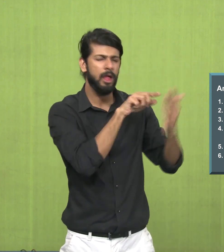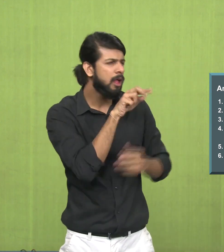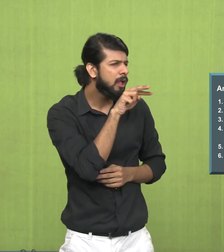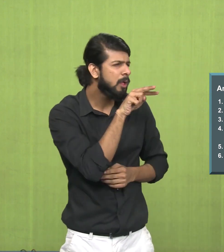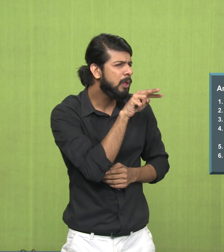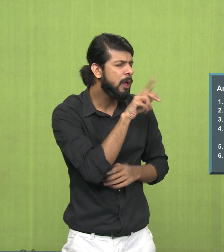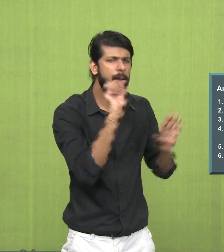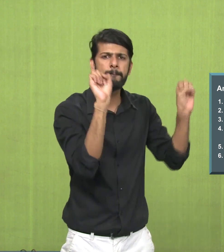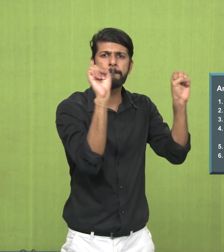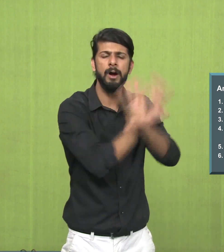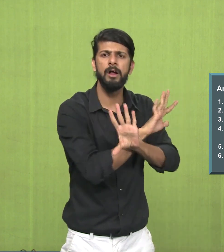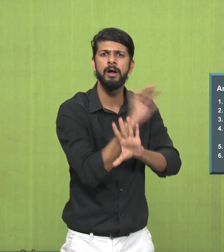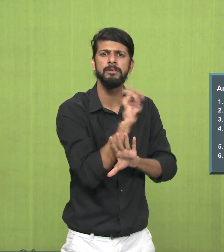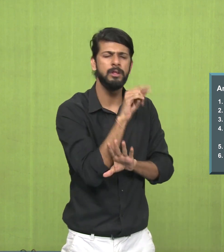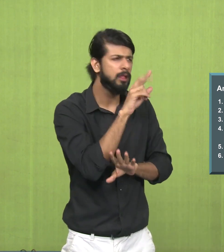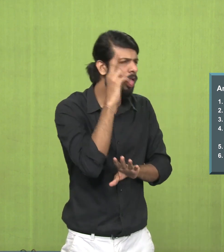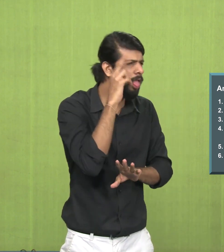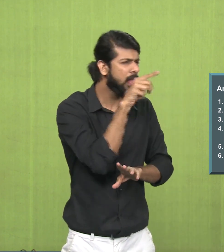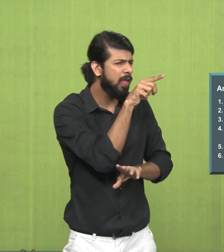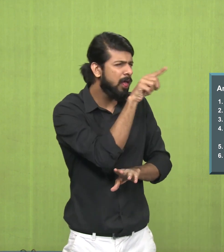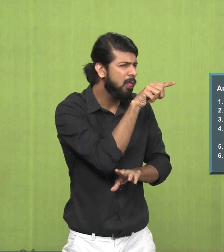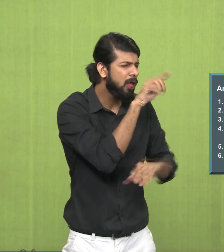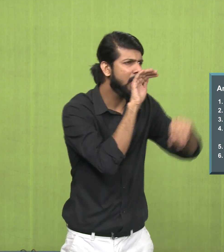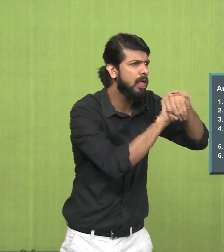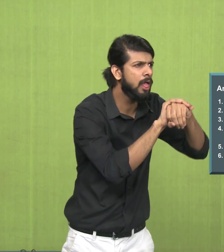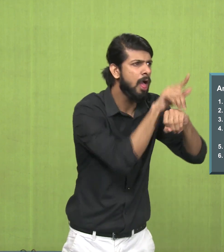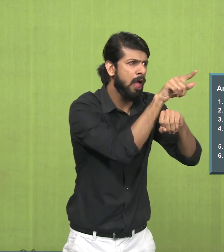mysterious and magical.